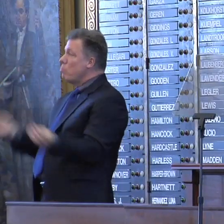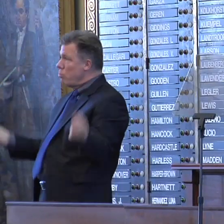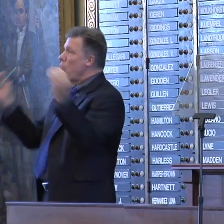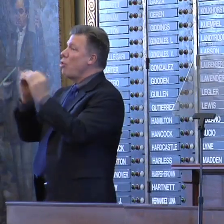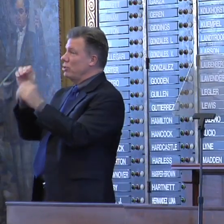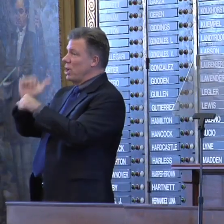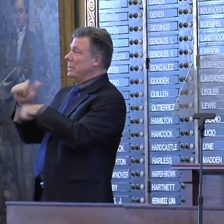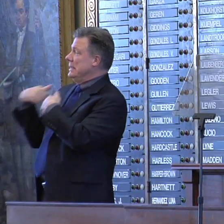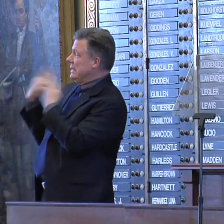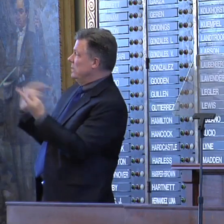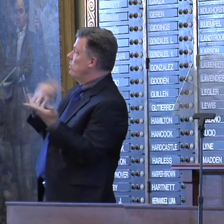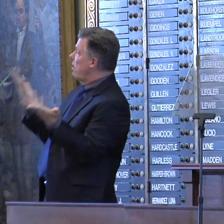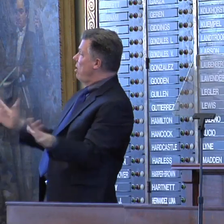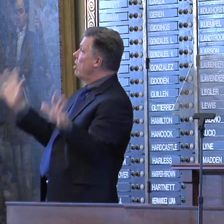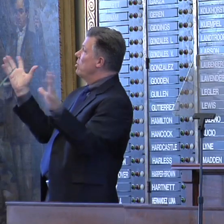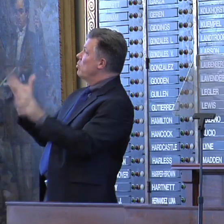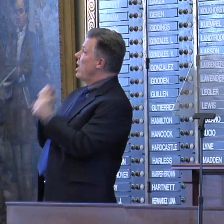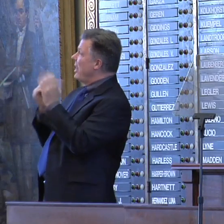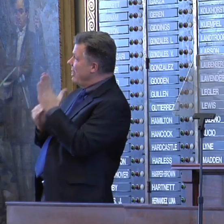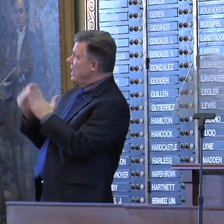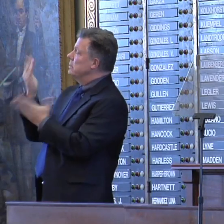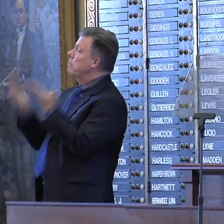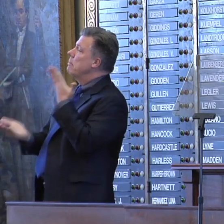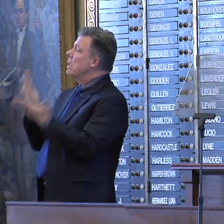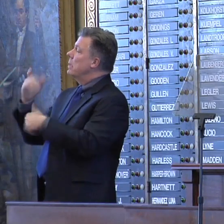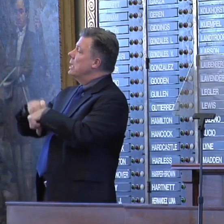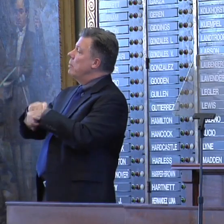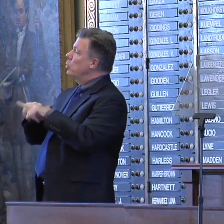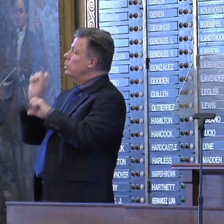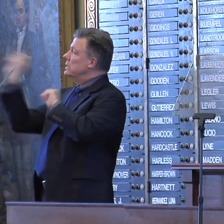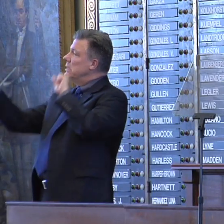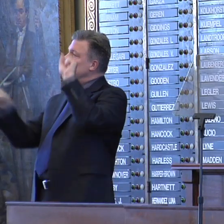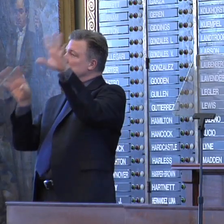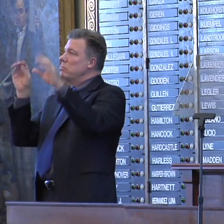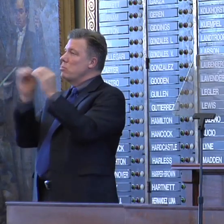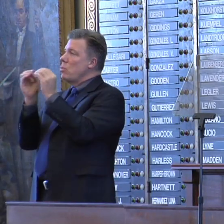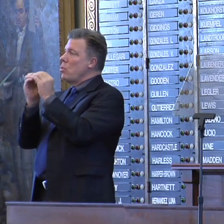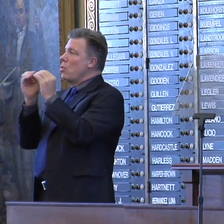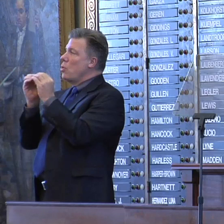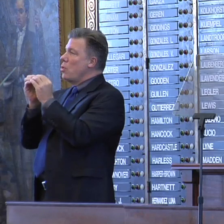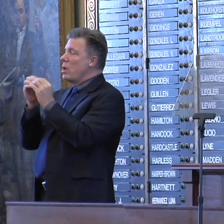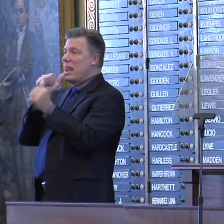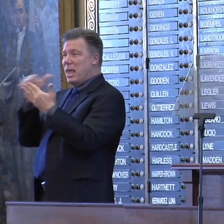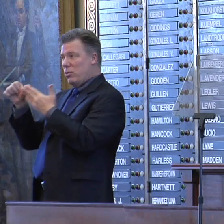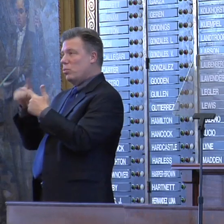It might be time to send a few more letters to their employers, inviting them to move to Texas.